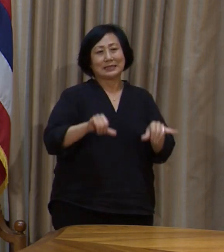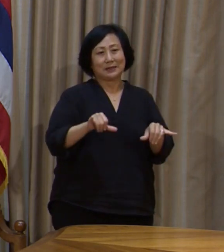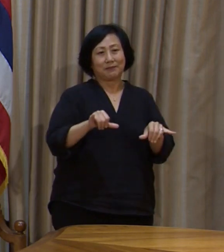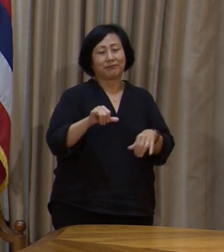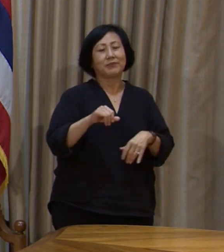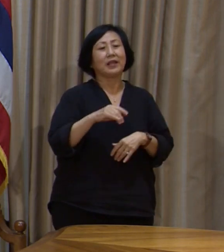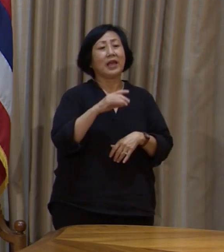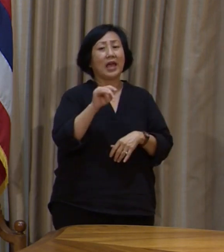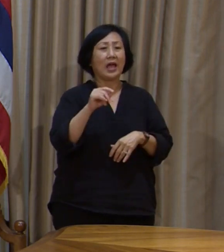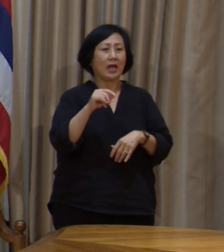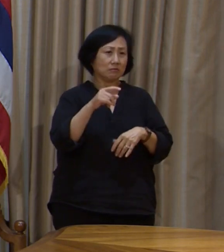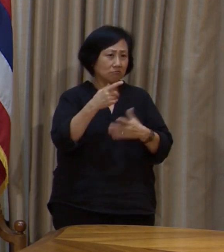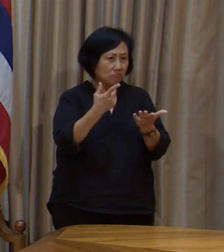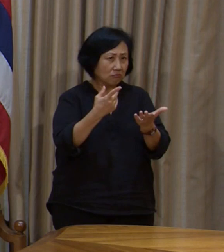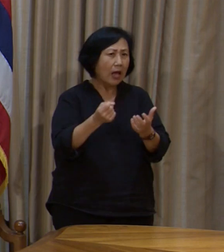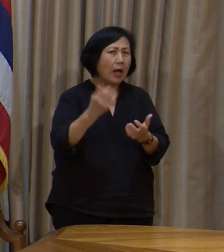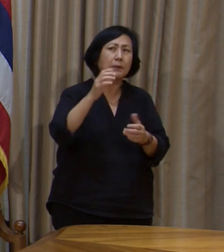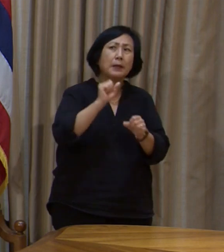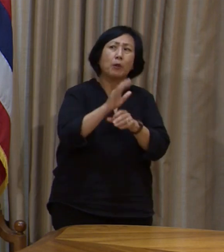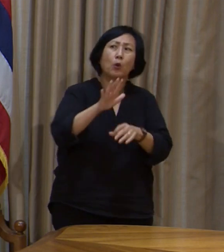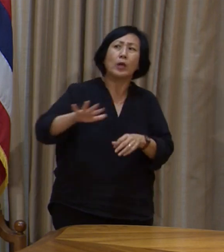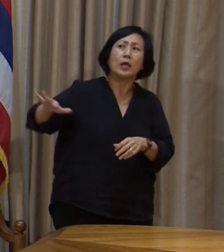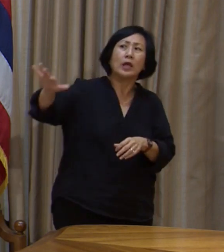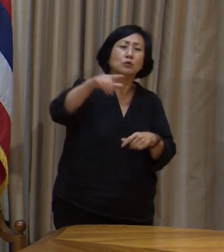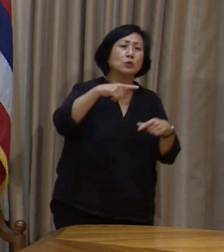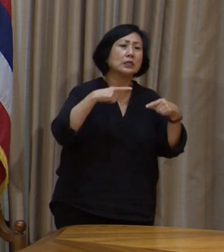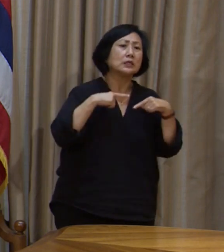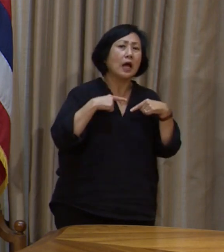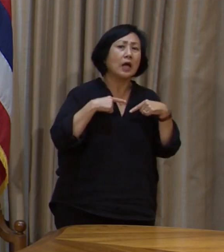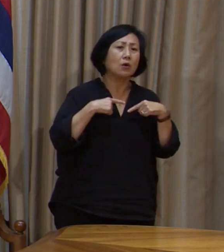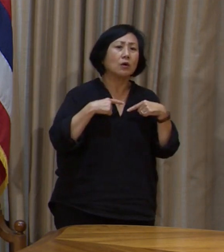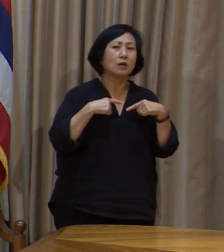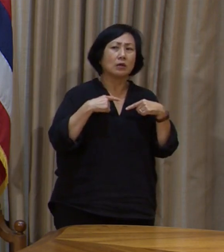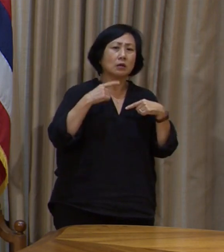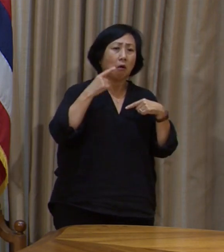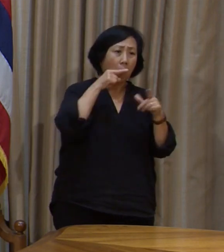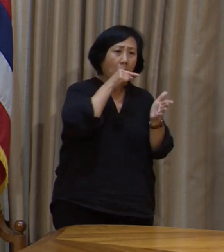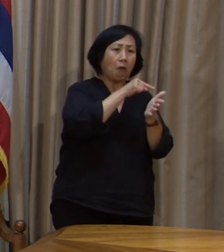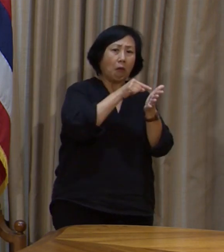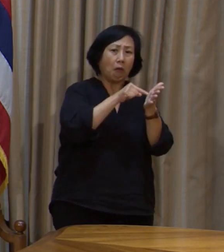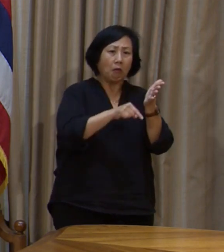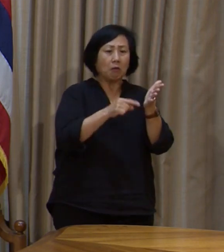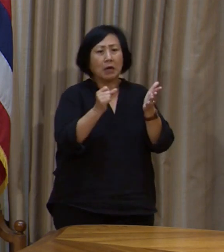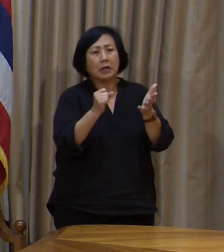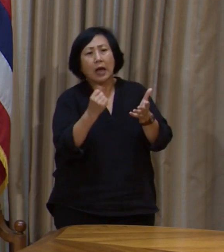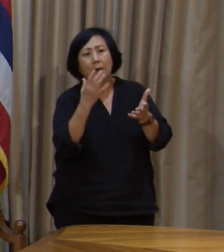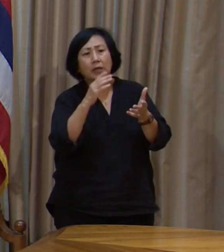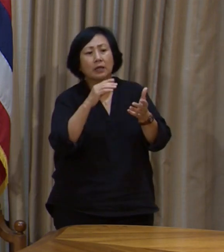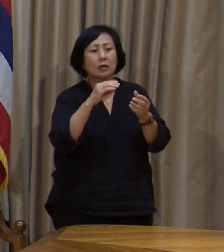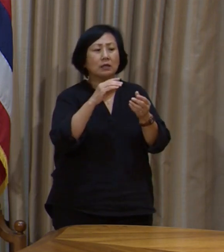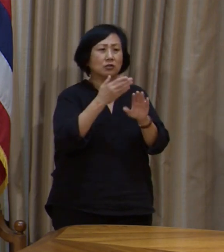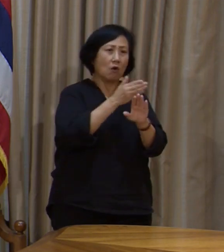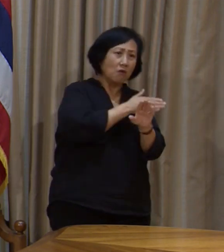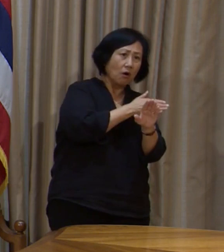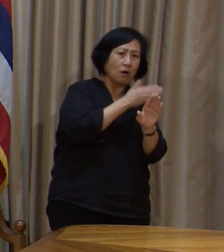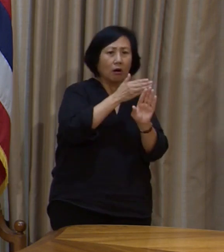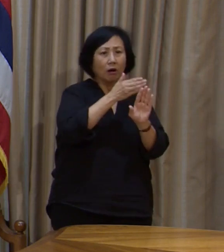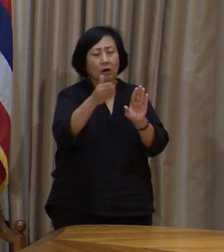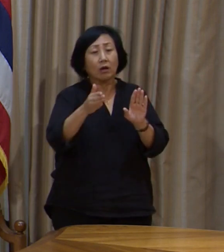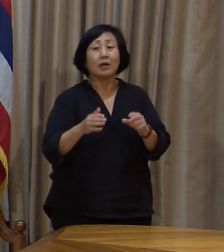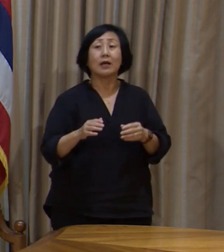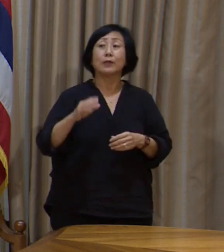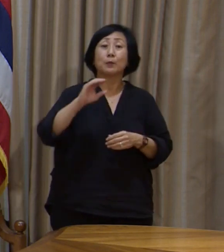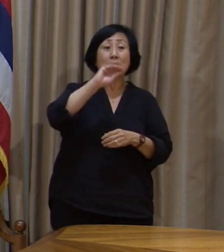been monitoring the number of employees retirees that we've seen. So far, the rate of